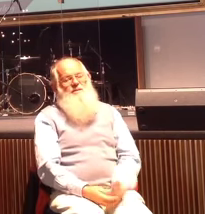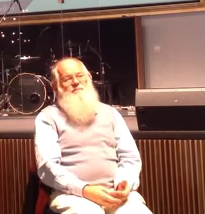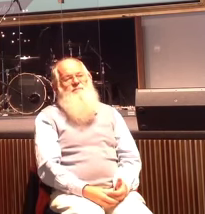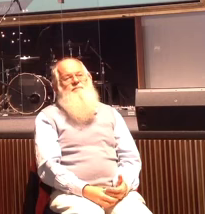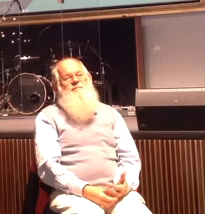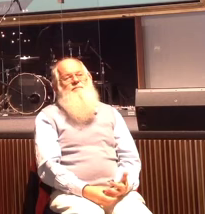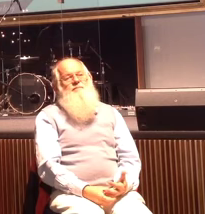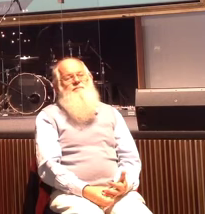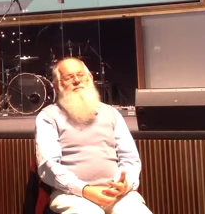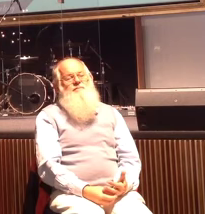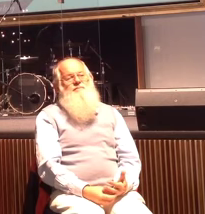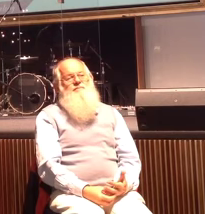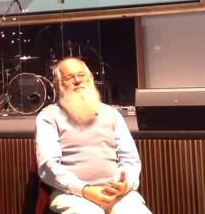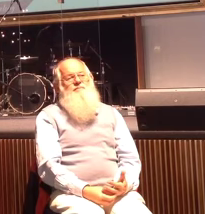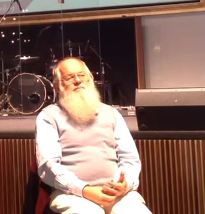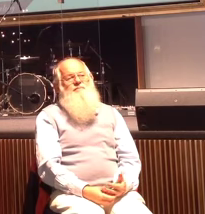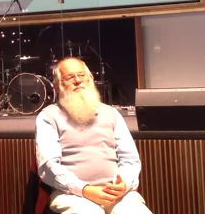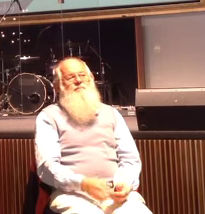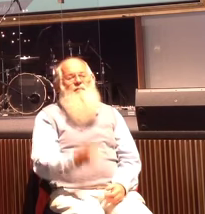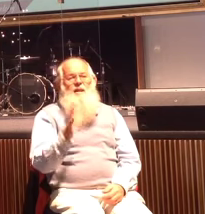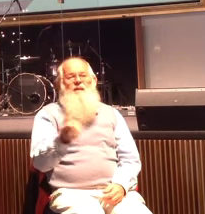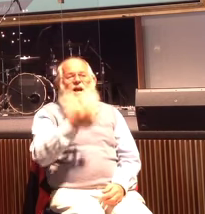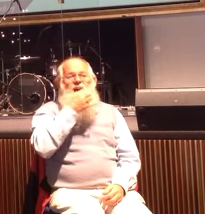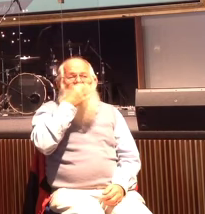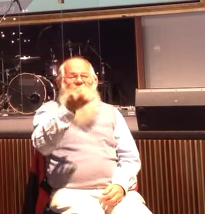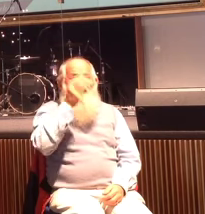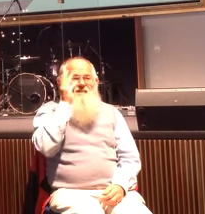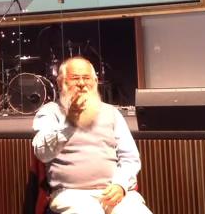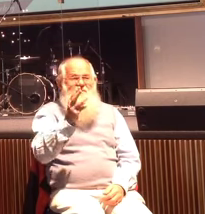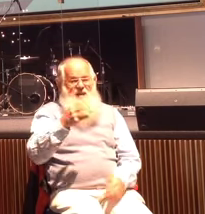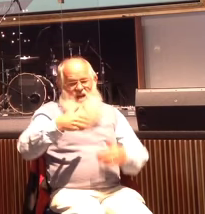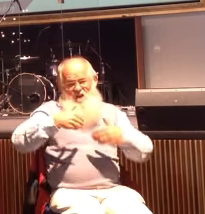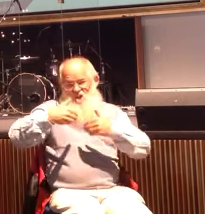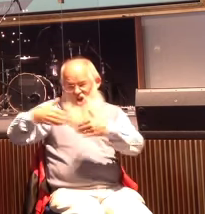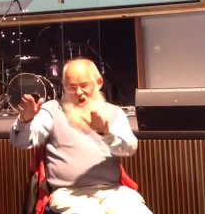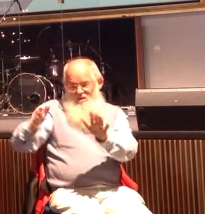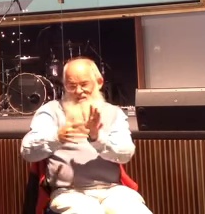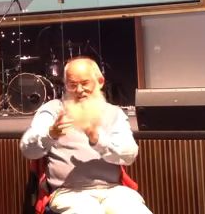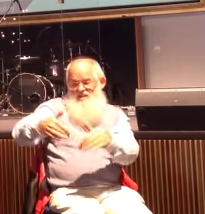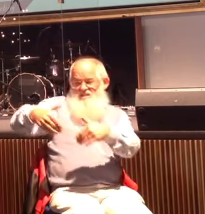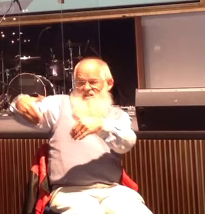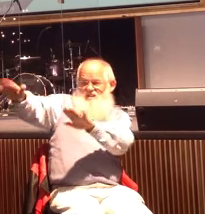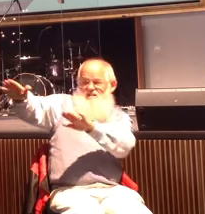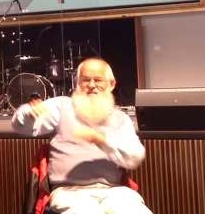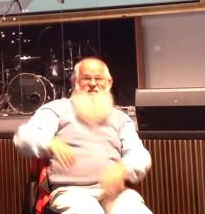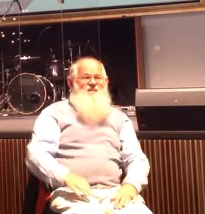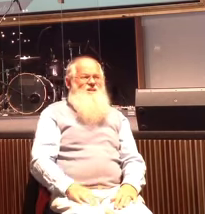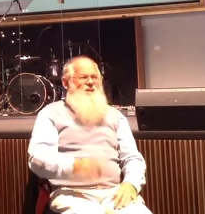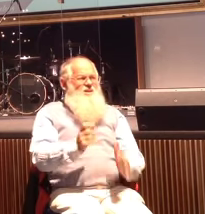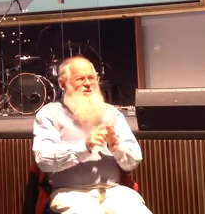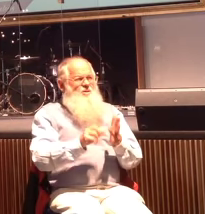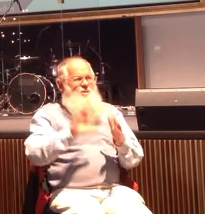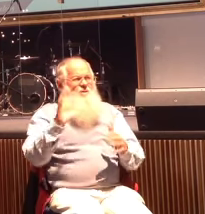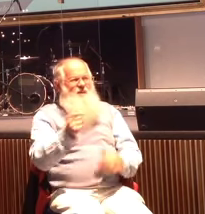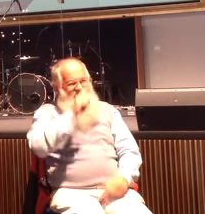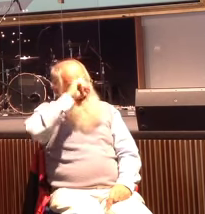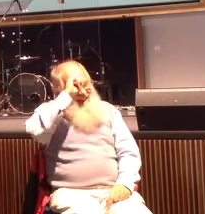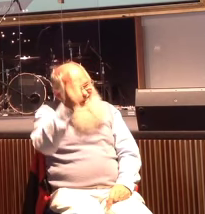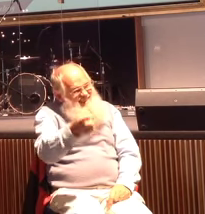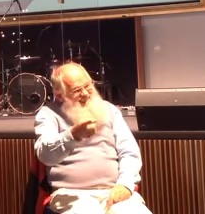And they asked him to leave. Jesus. Do they understand who they were asking to